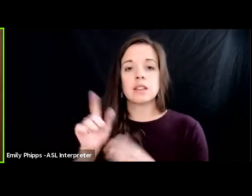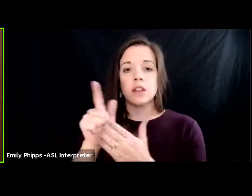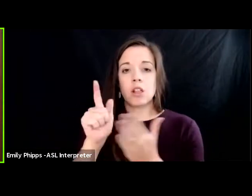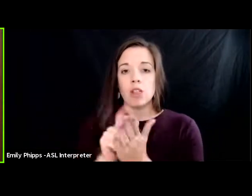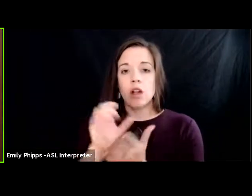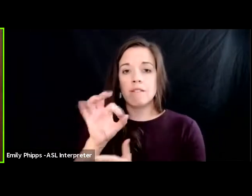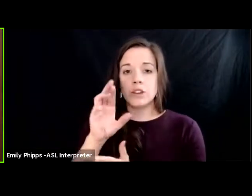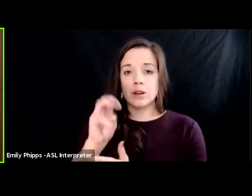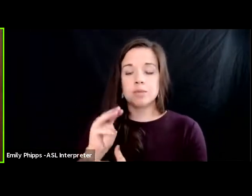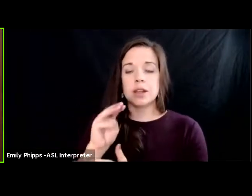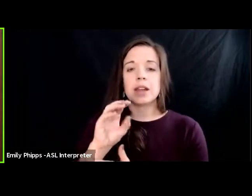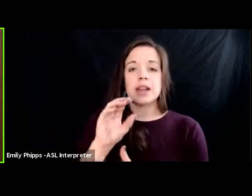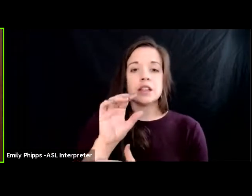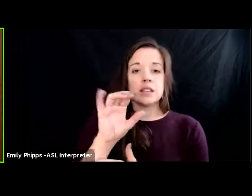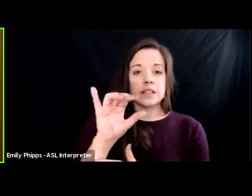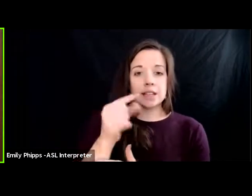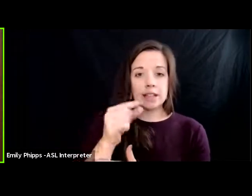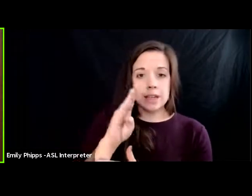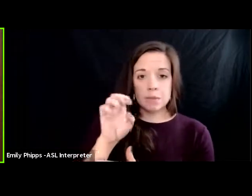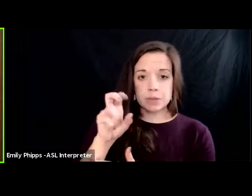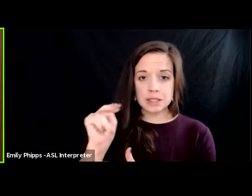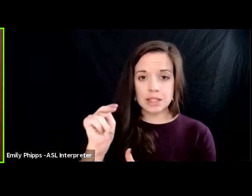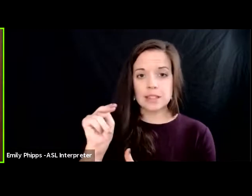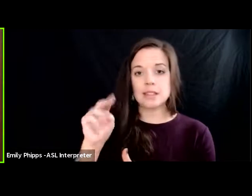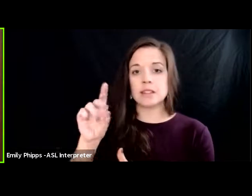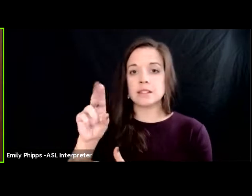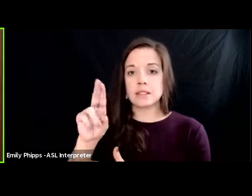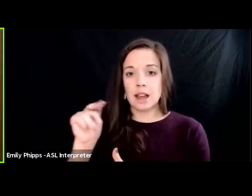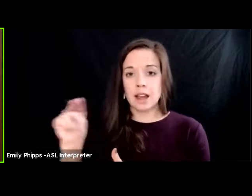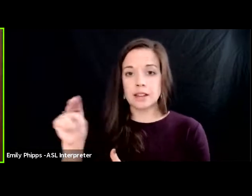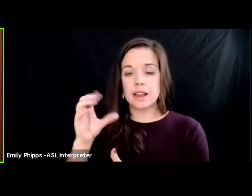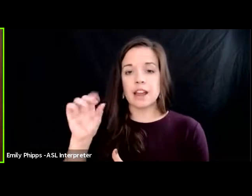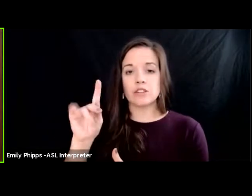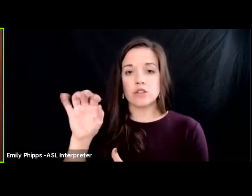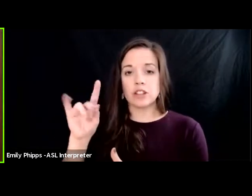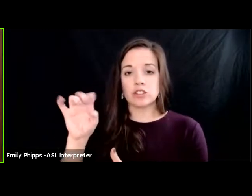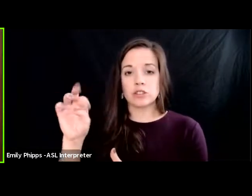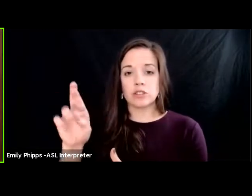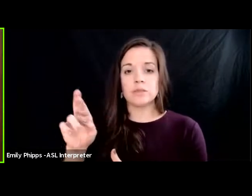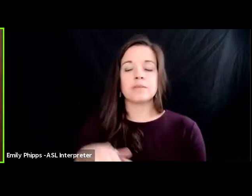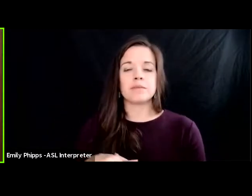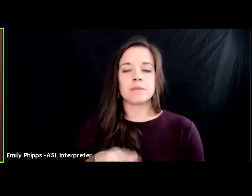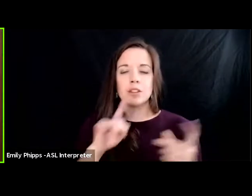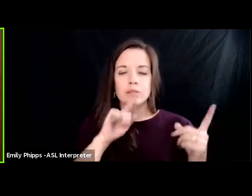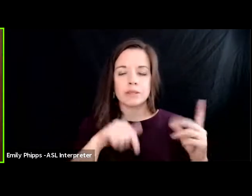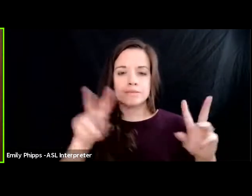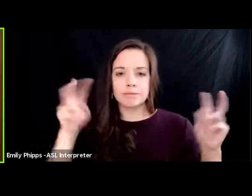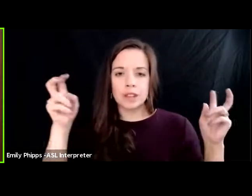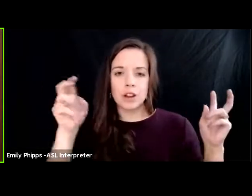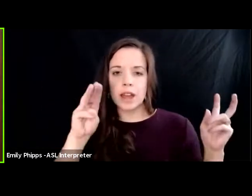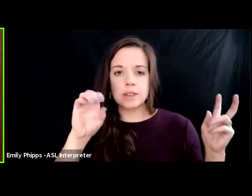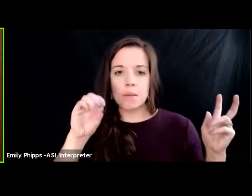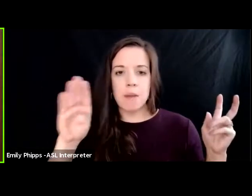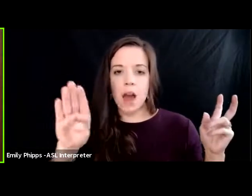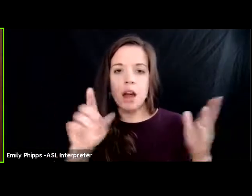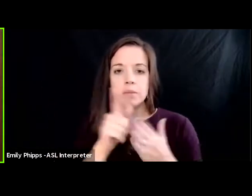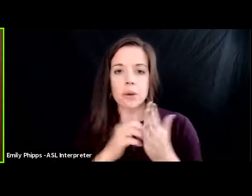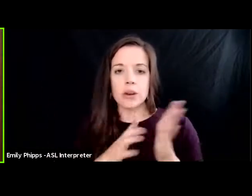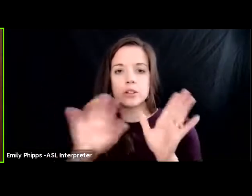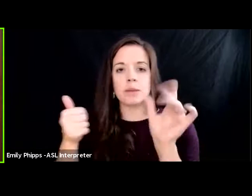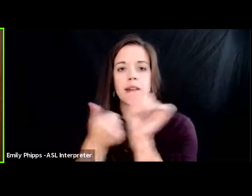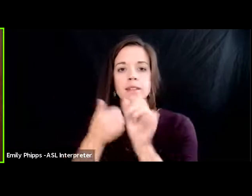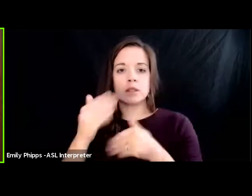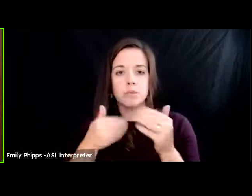crutcher are the legal geniuses as i like to call them fossil fuel mob lawyers behind this process